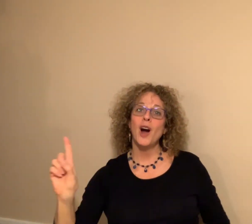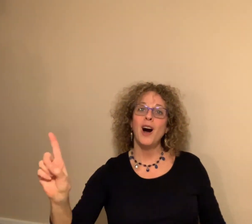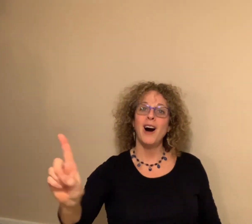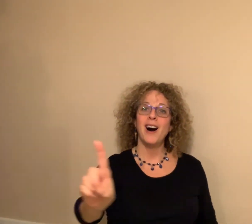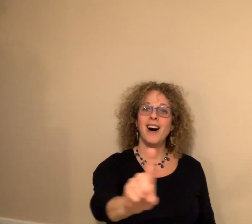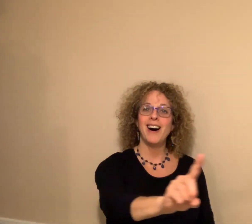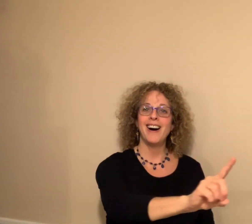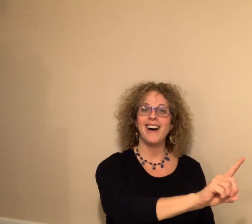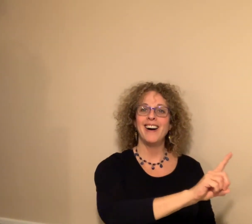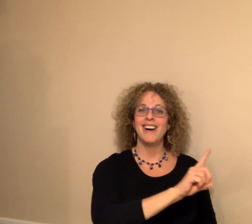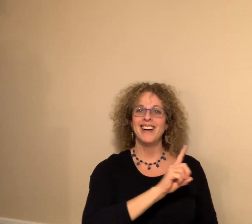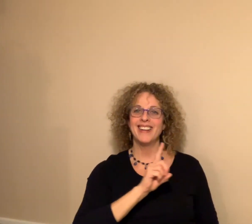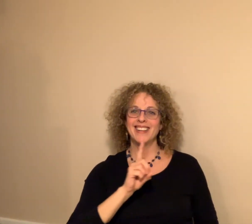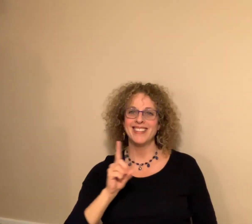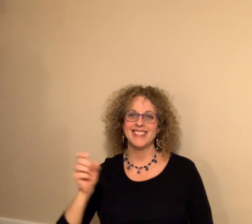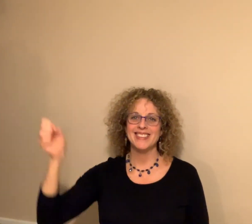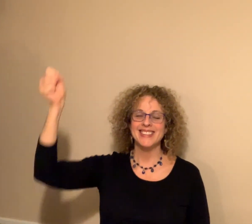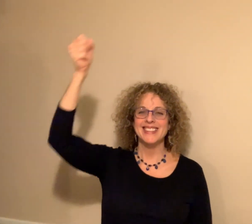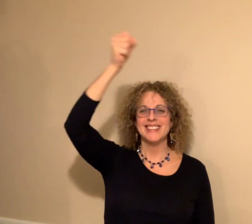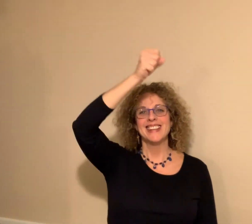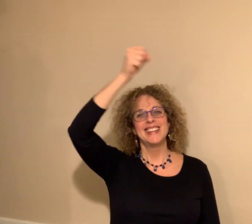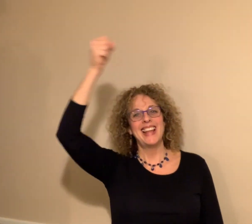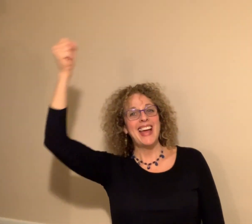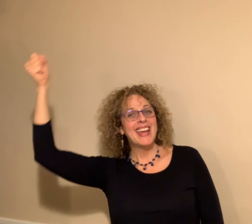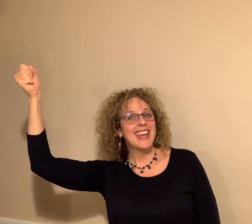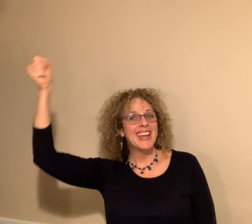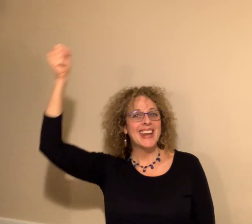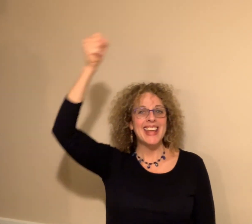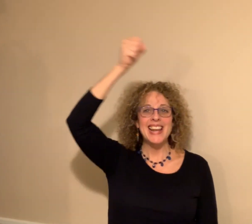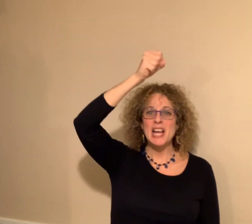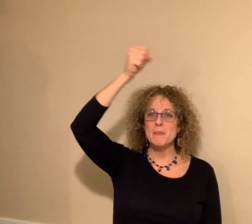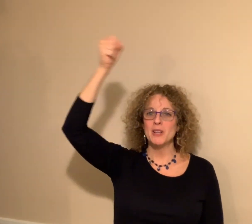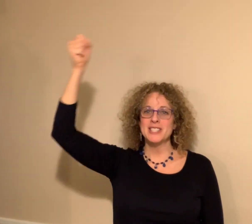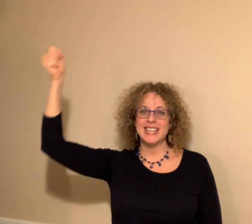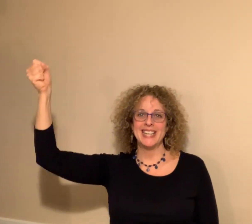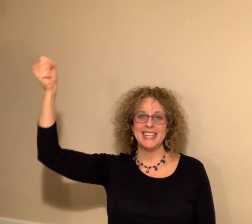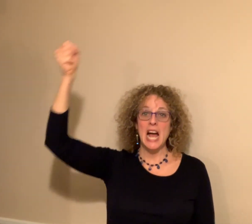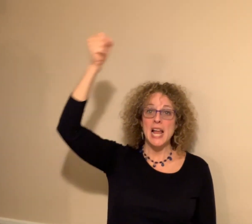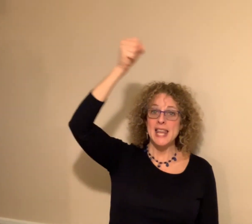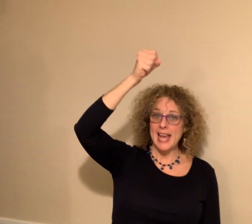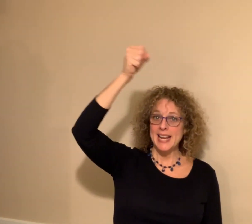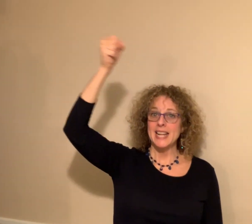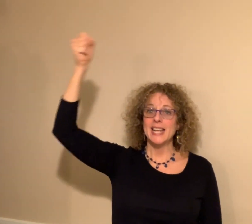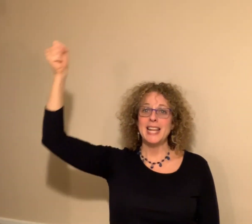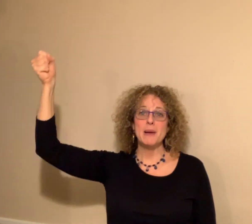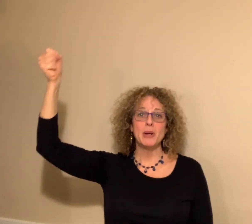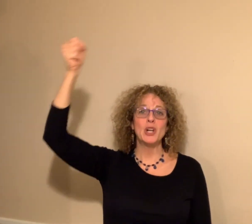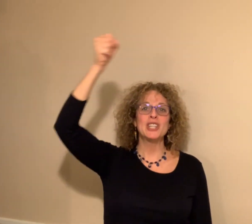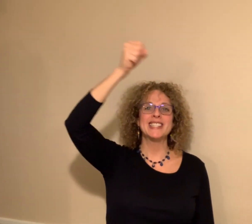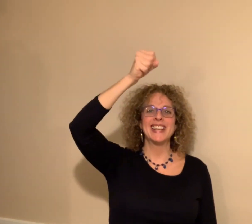all. Lady Liberty, Lady Liberty,